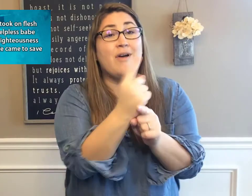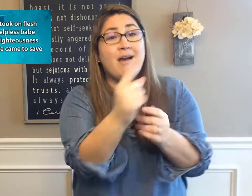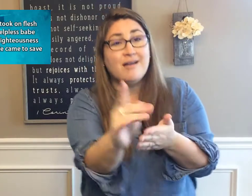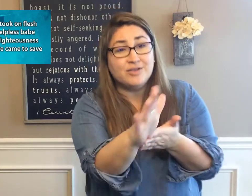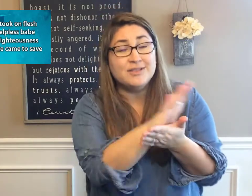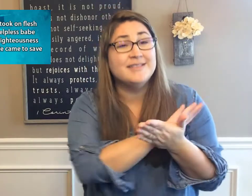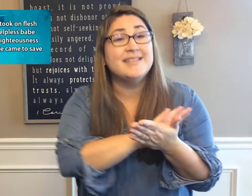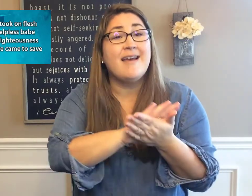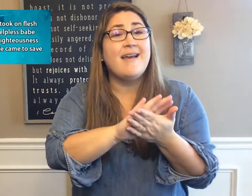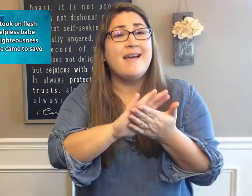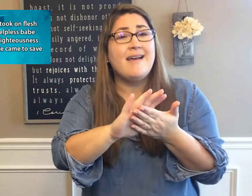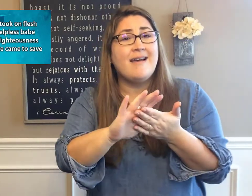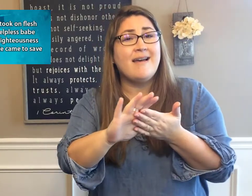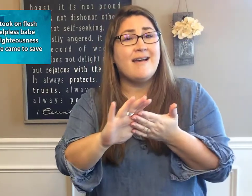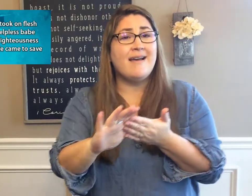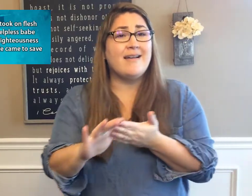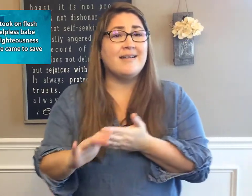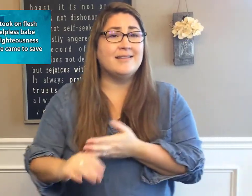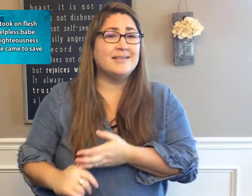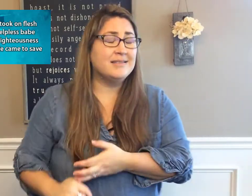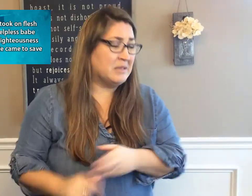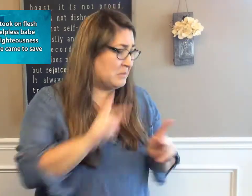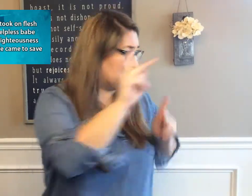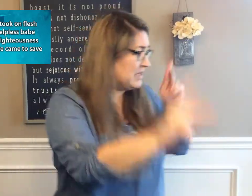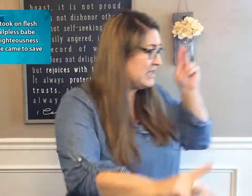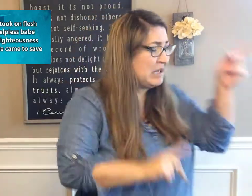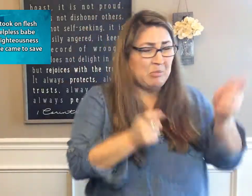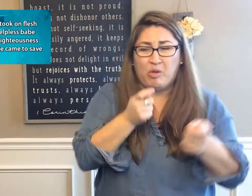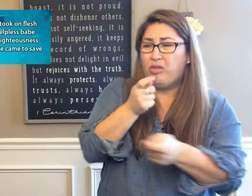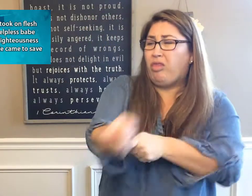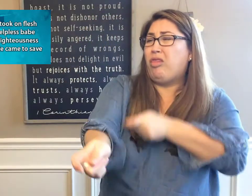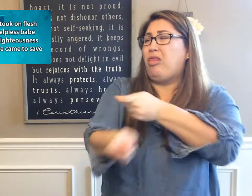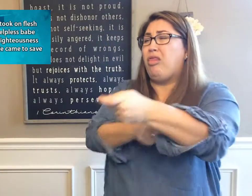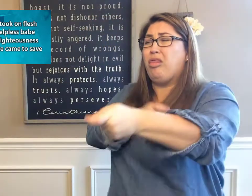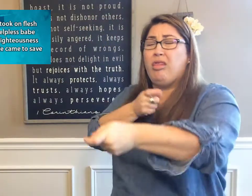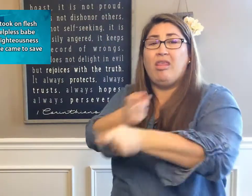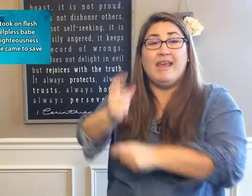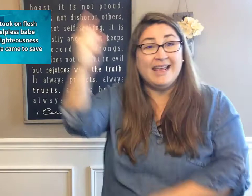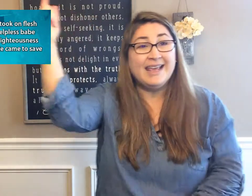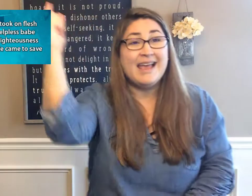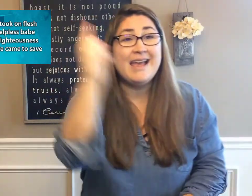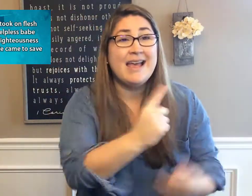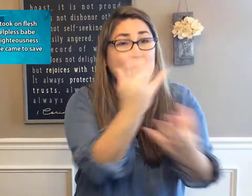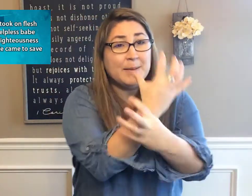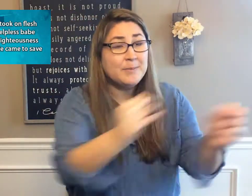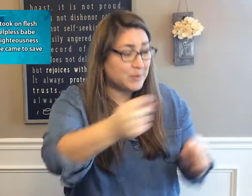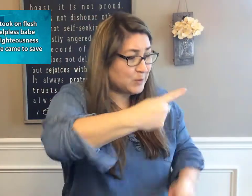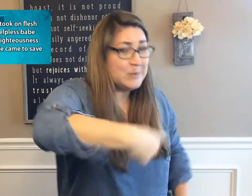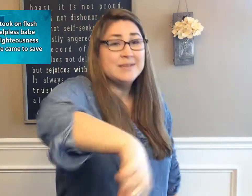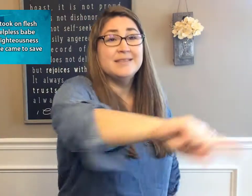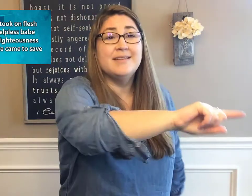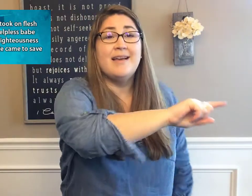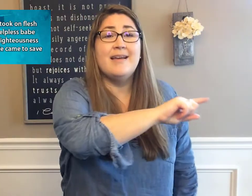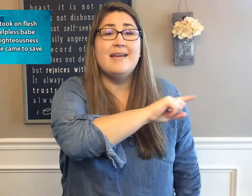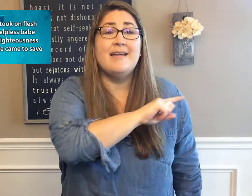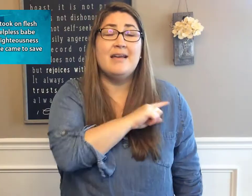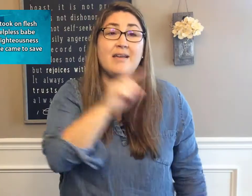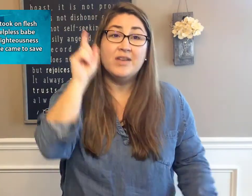righteousness, scorned by the ones He came to save.